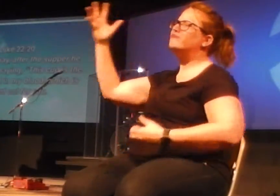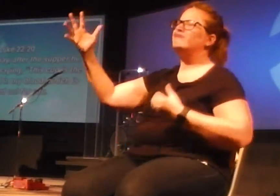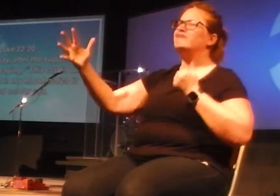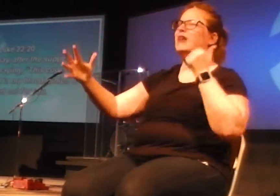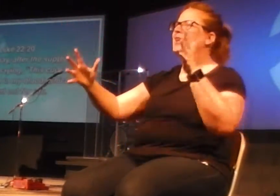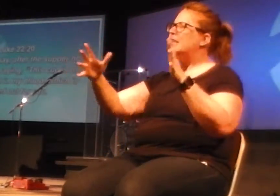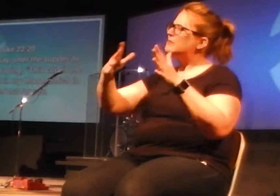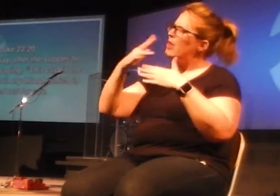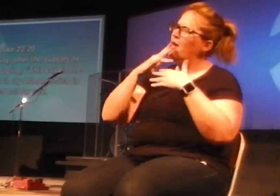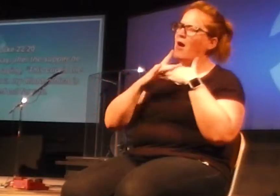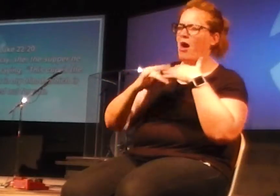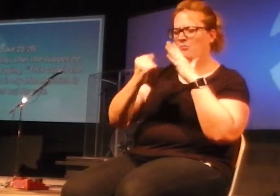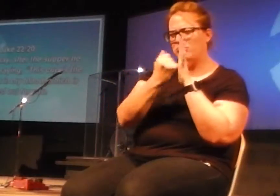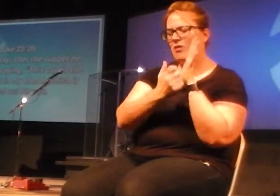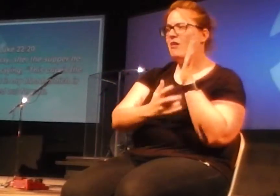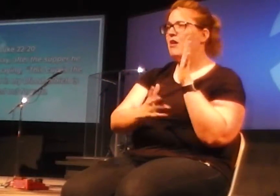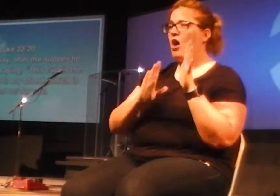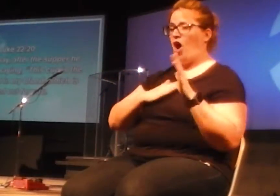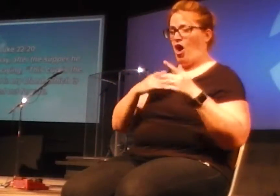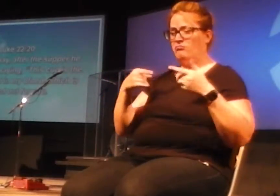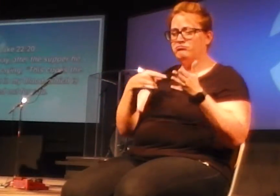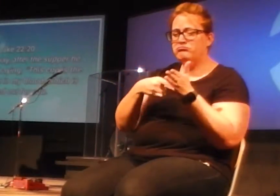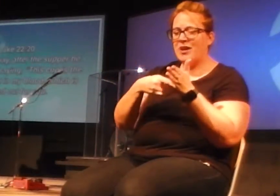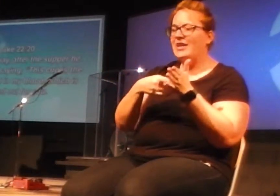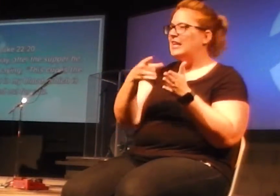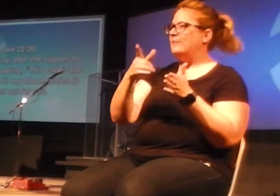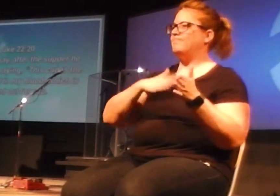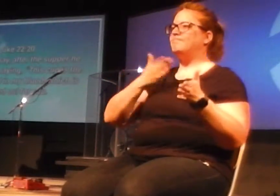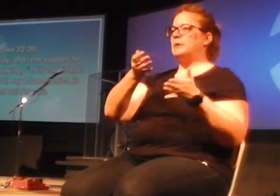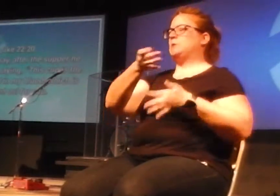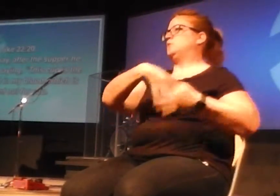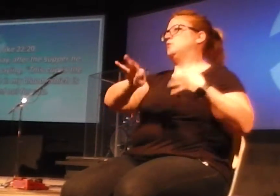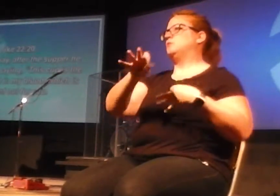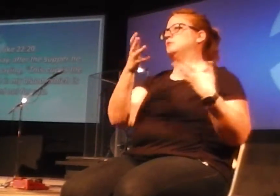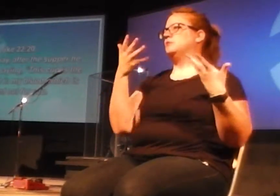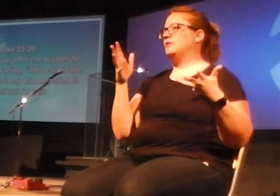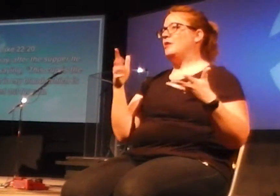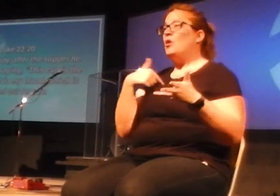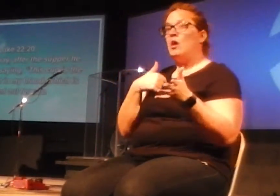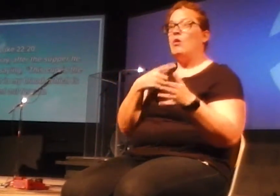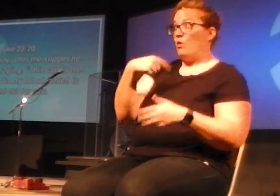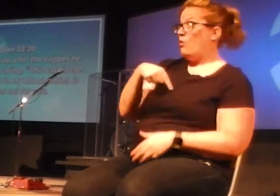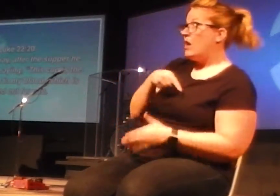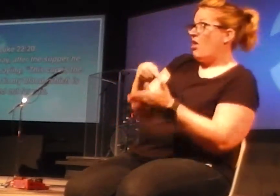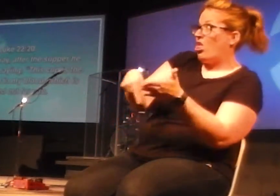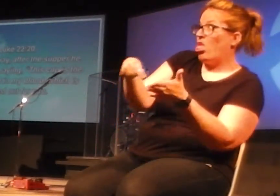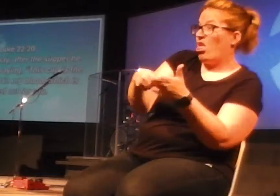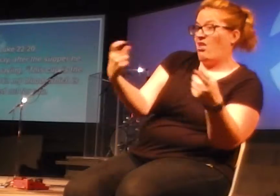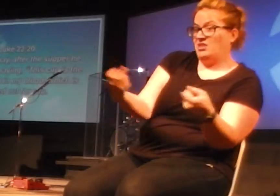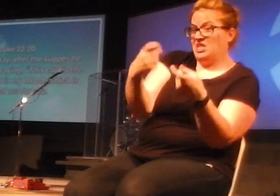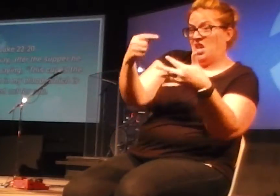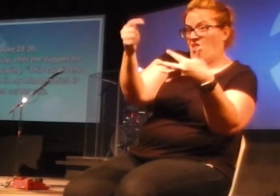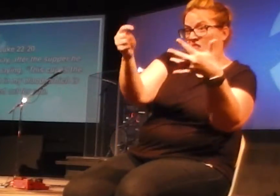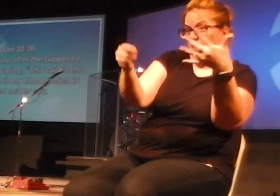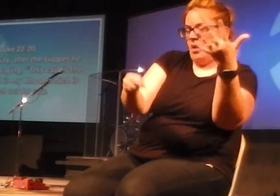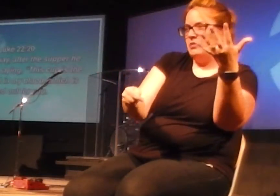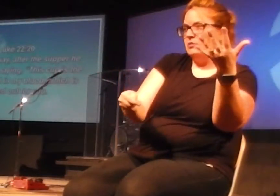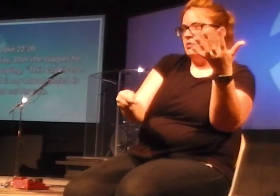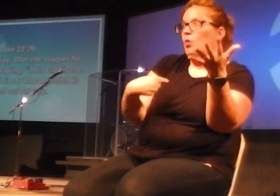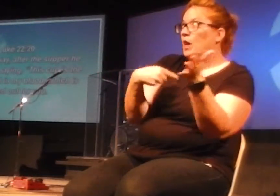He paid the ransom price that was owed because of our debt to sin under the old covenant, under